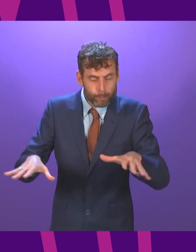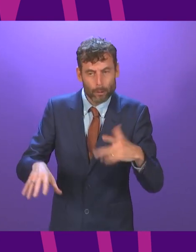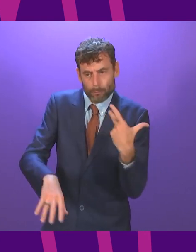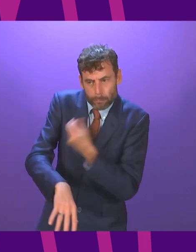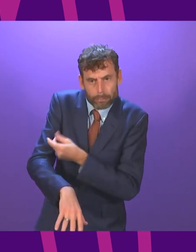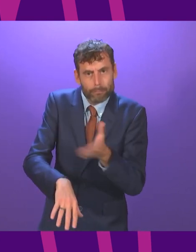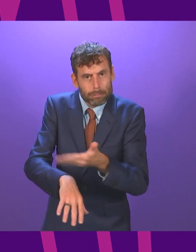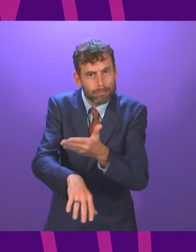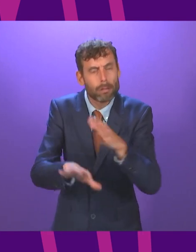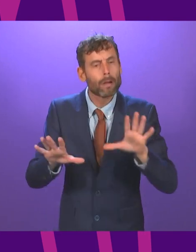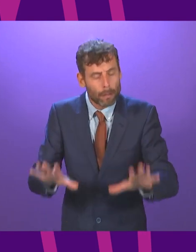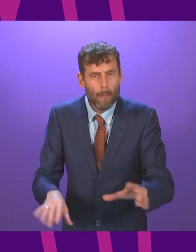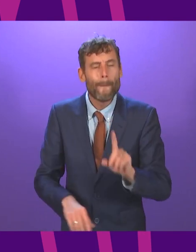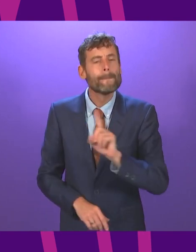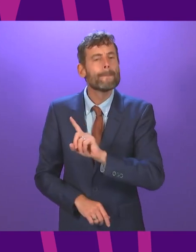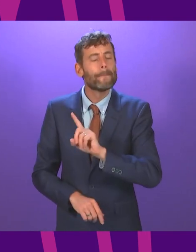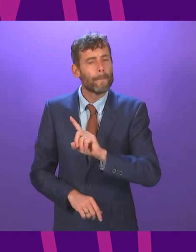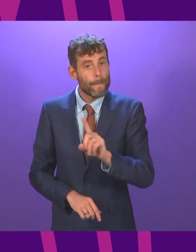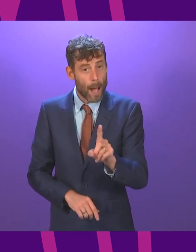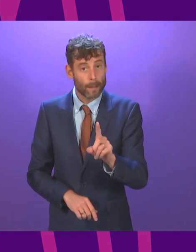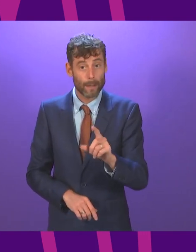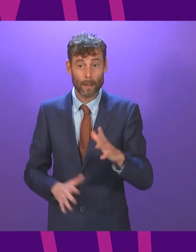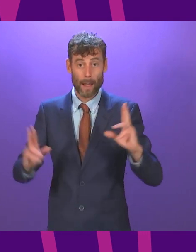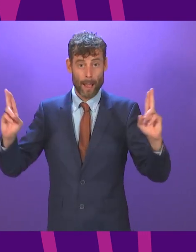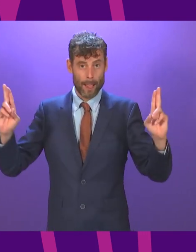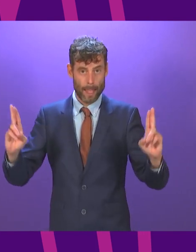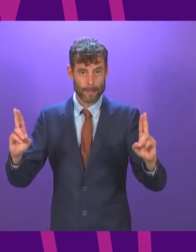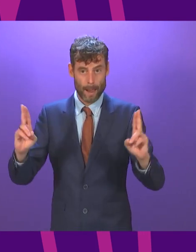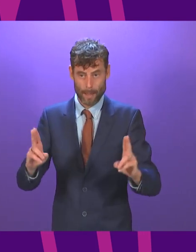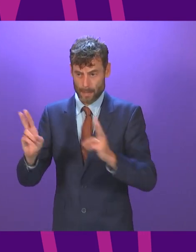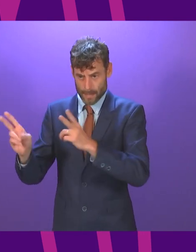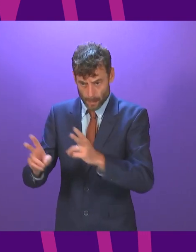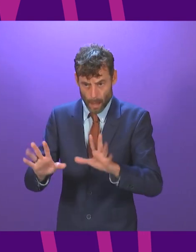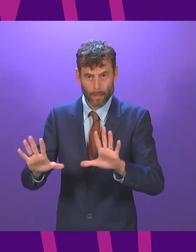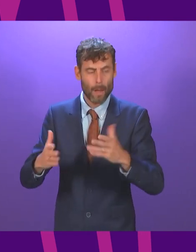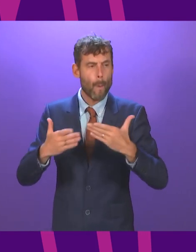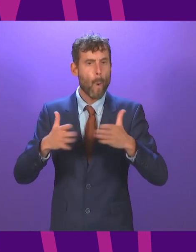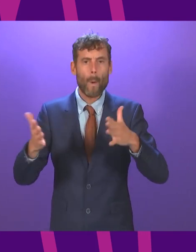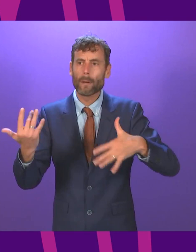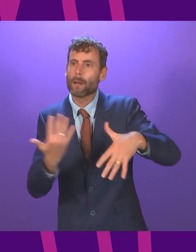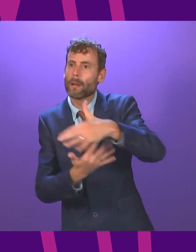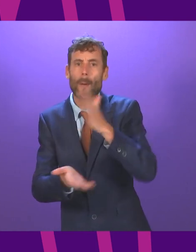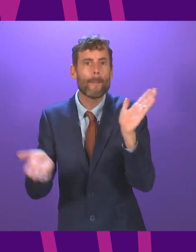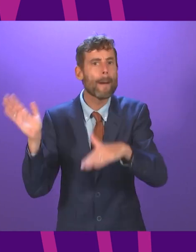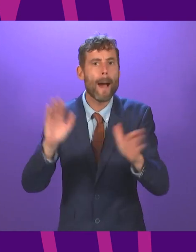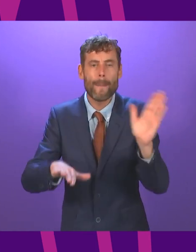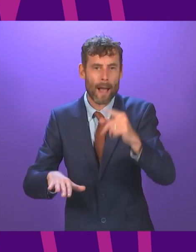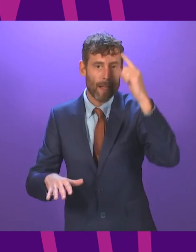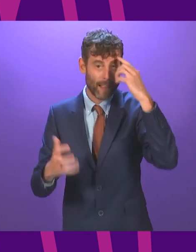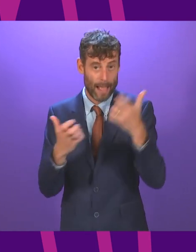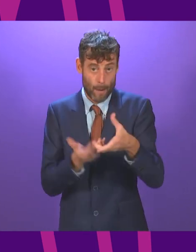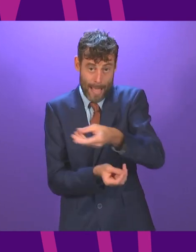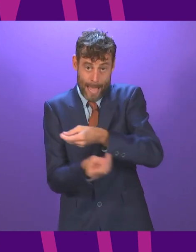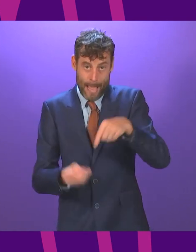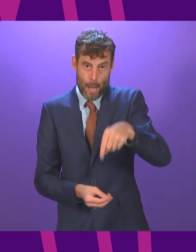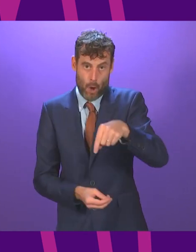in transmission. But as we come out of the acute crisis, as we recover our economy, our society, our whole way of life, we